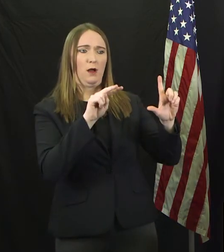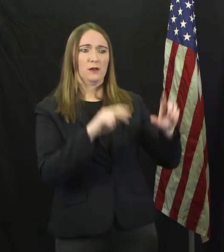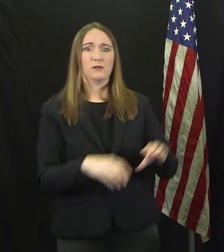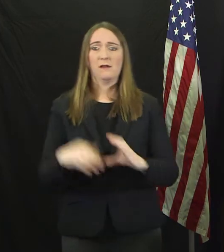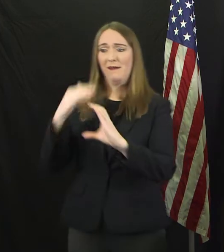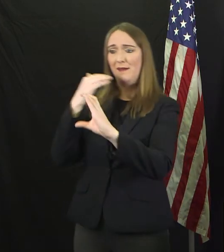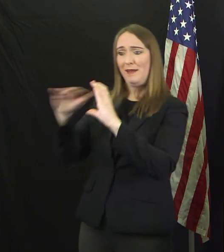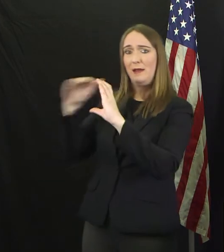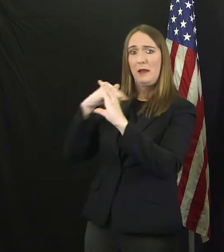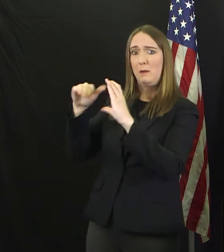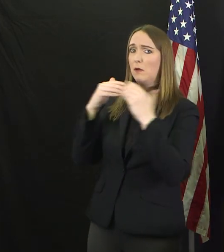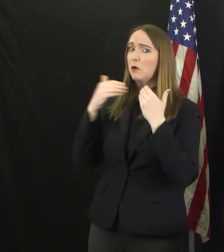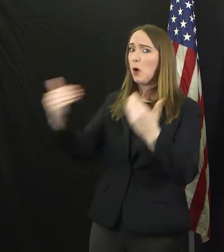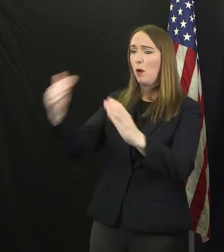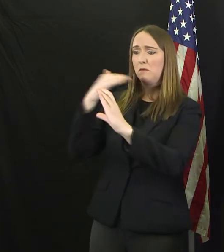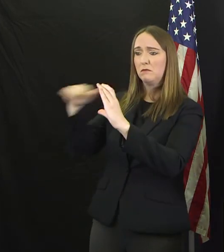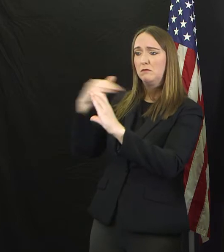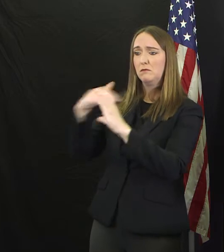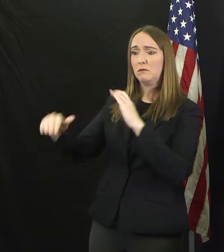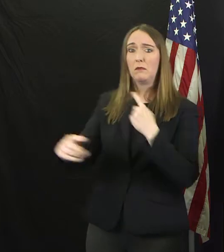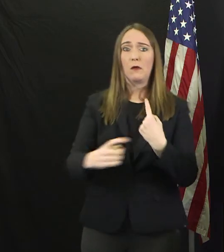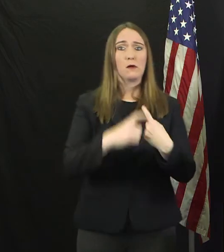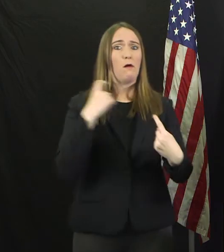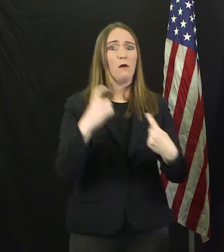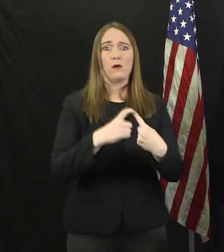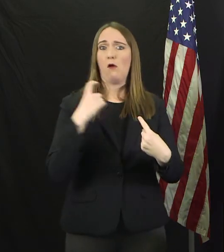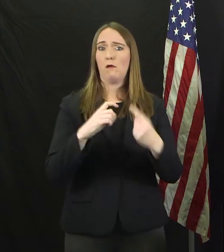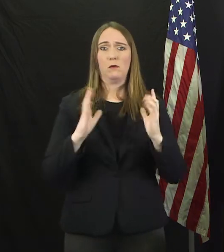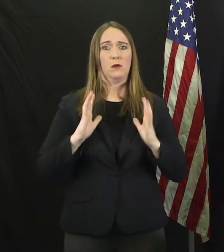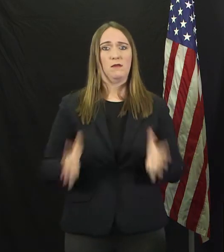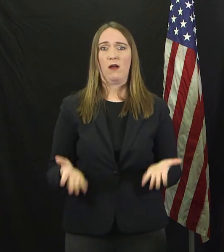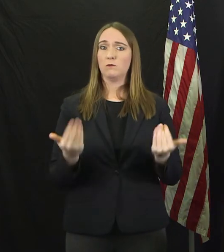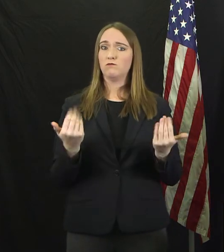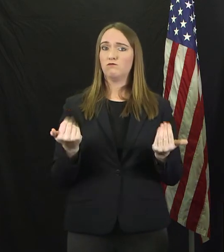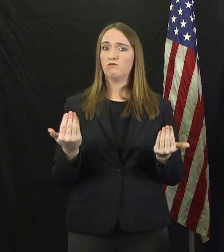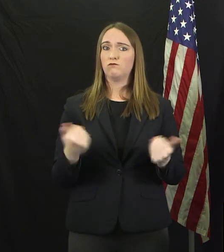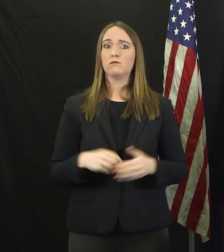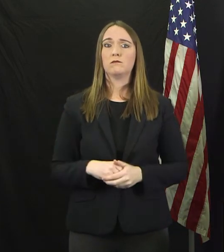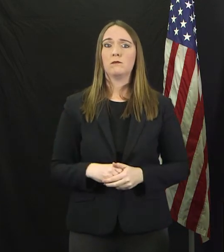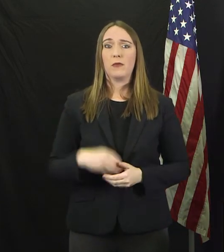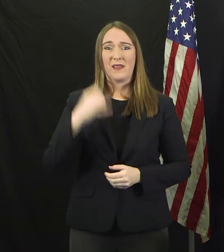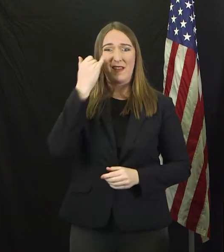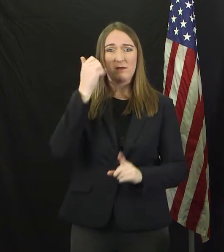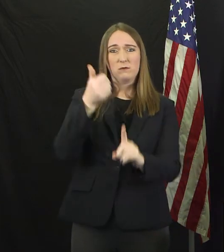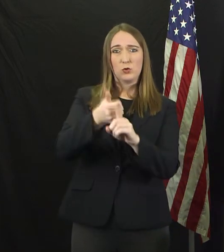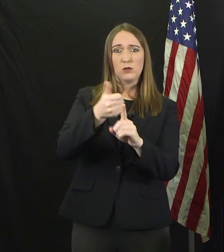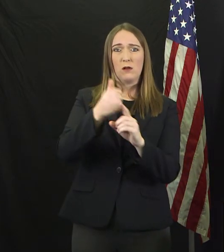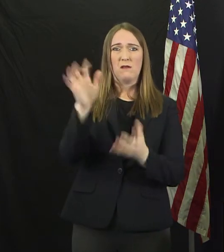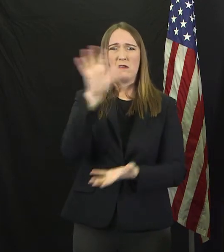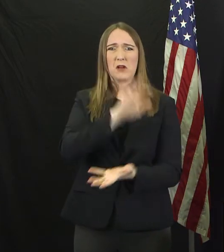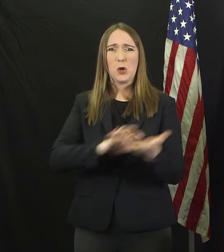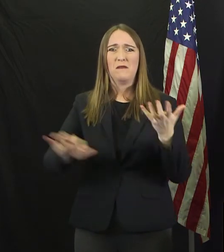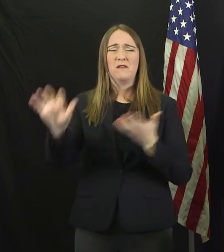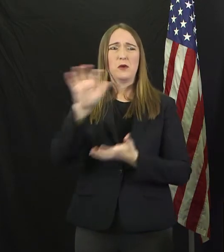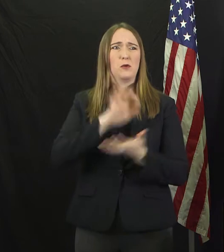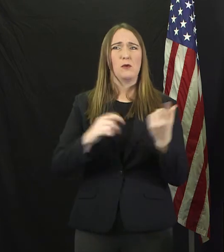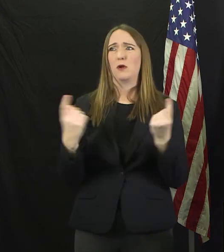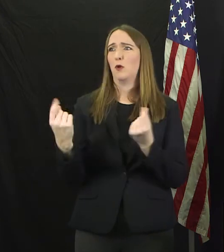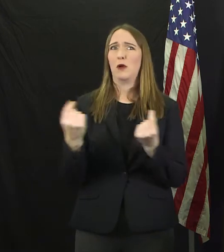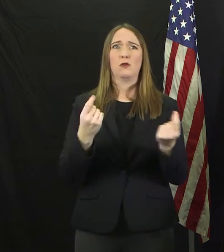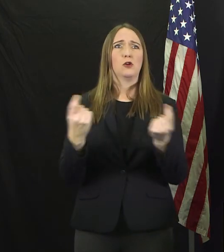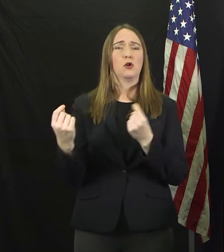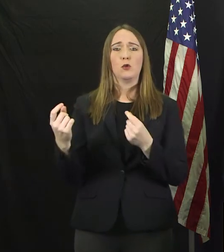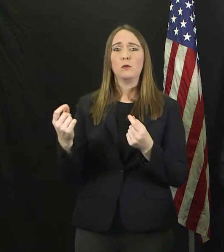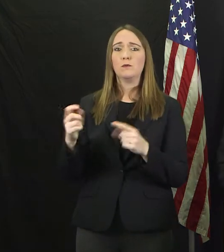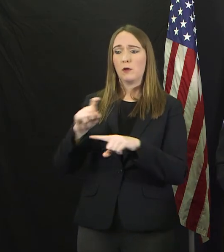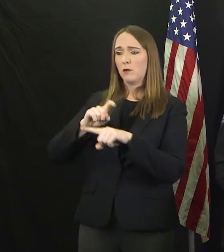telephone number, and let us help remove some of maybe the confusion that will come with the upcoming declarations.